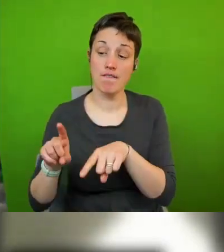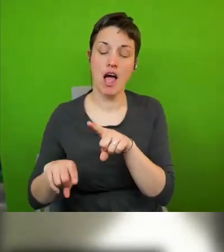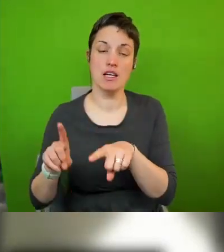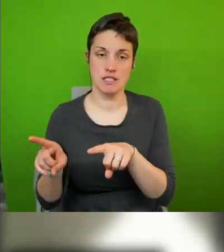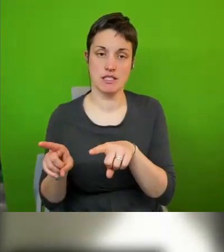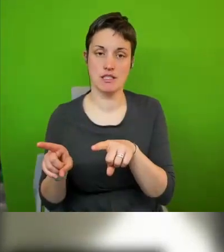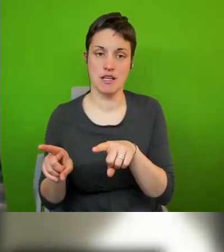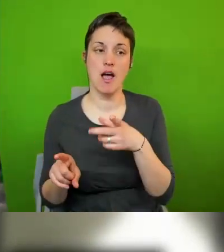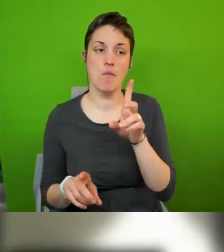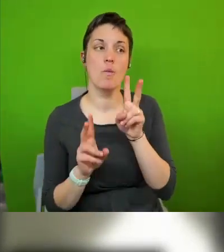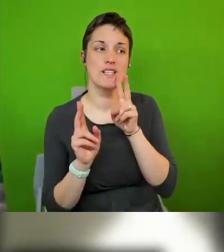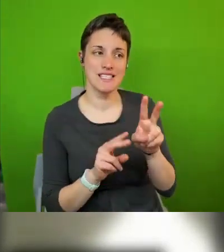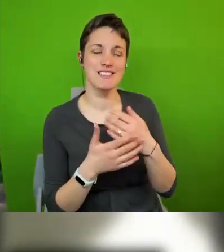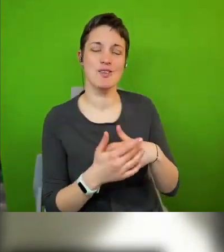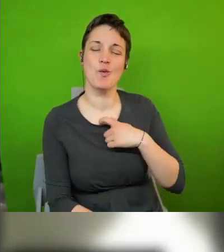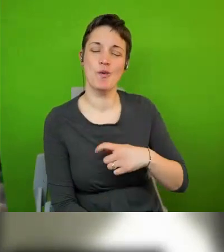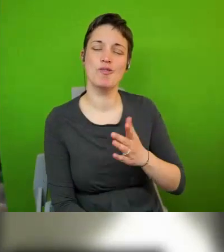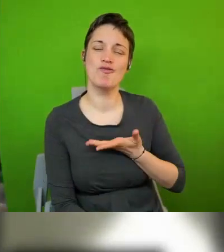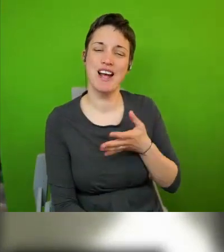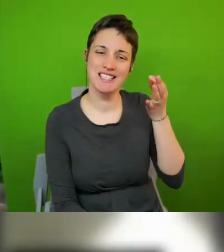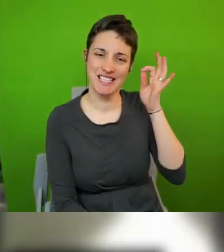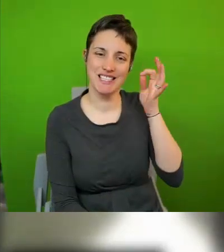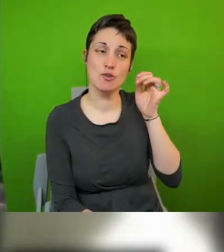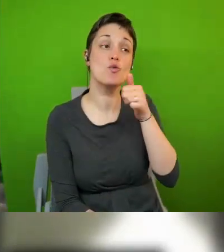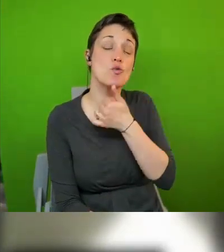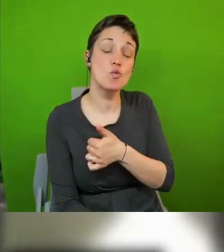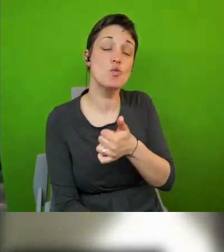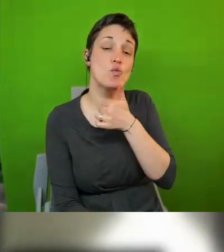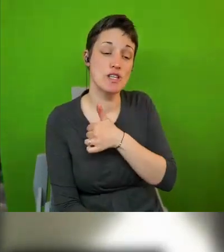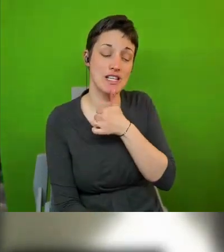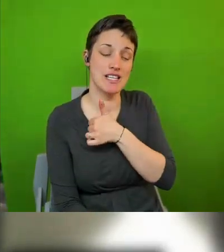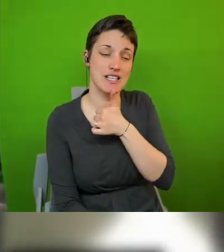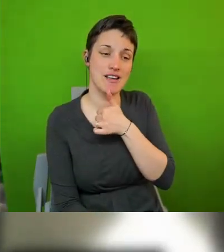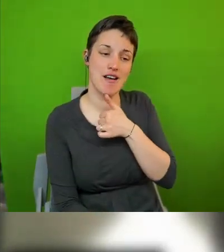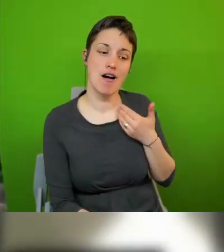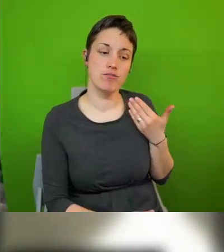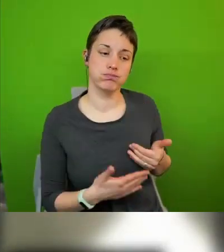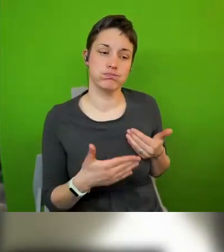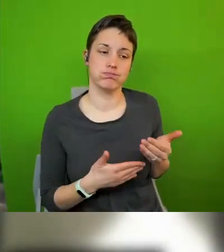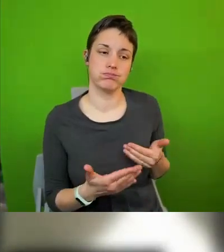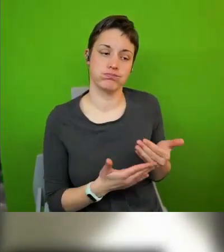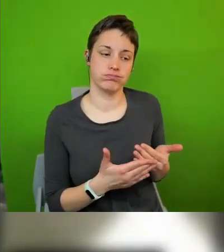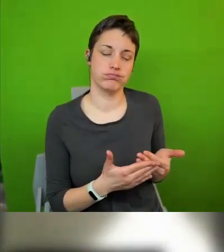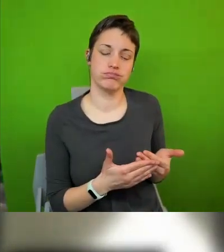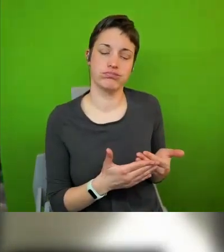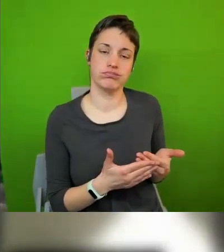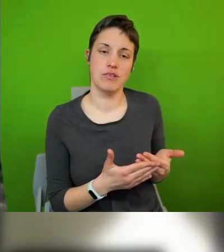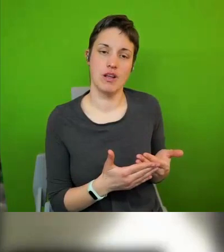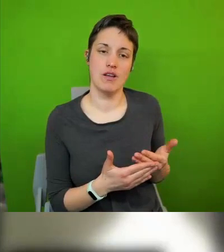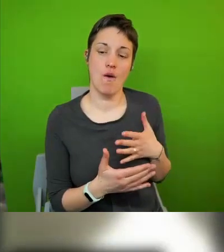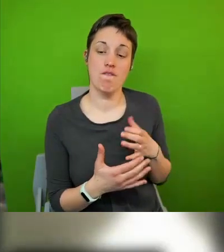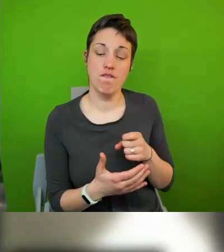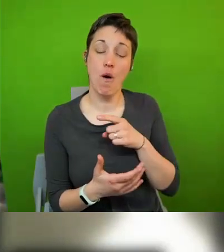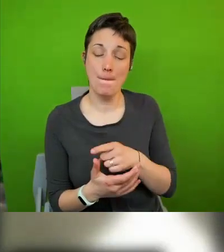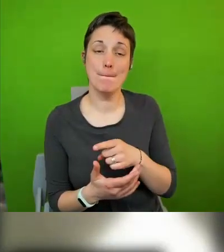see in human rights cities is usually driving forces that come from uh civil society